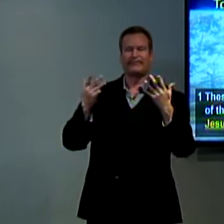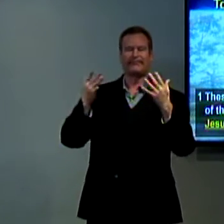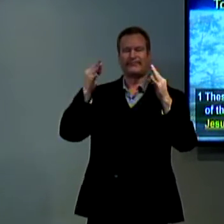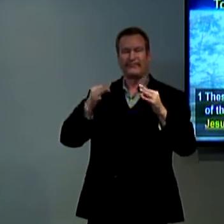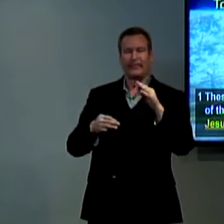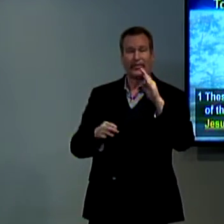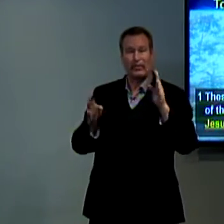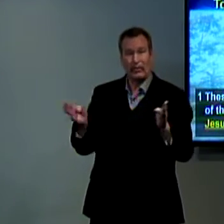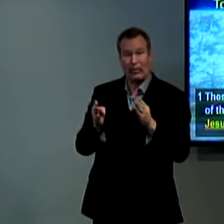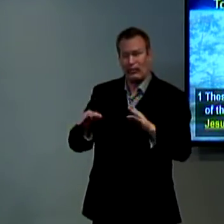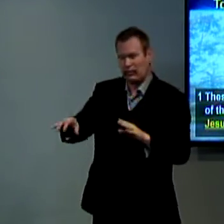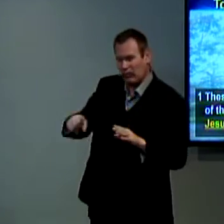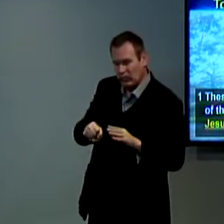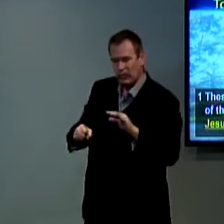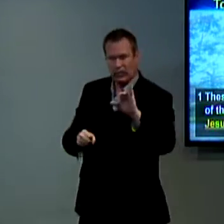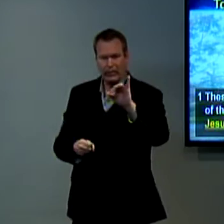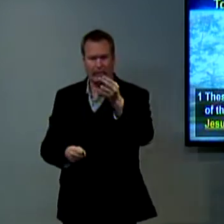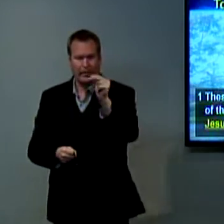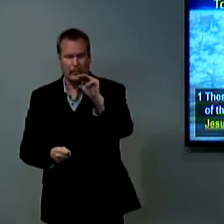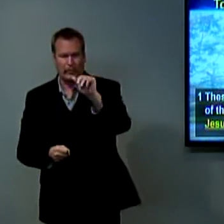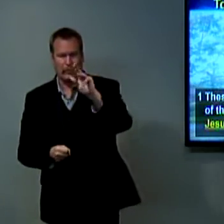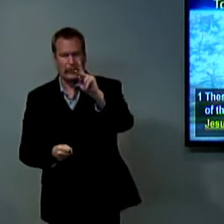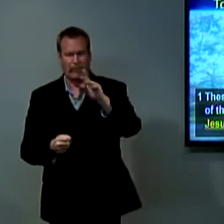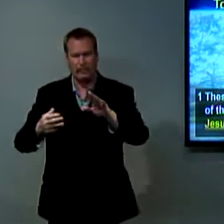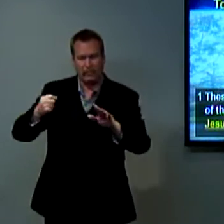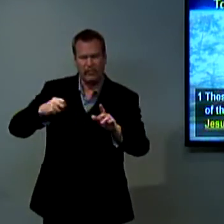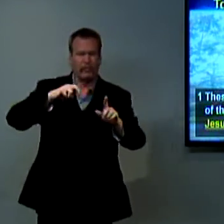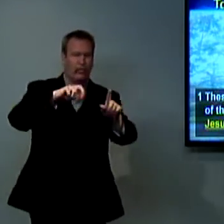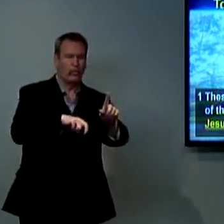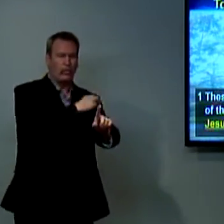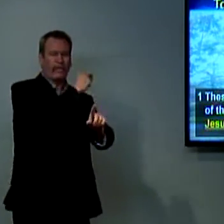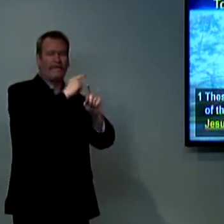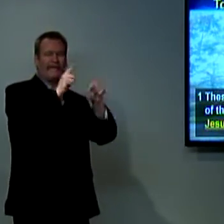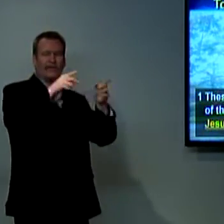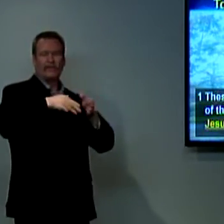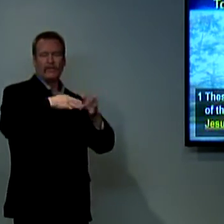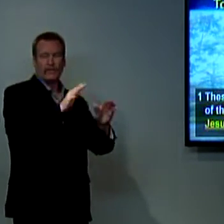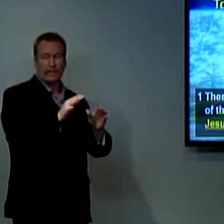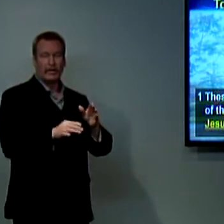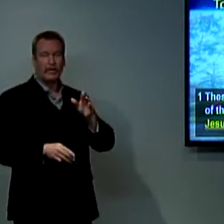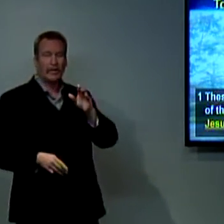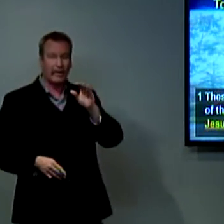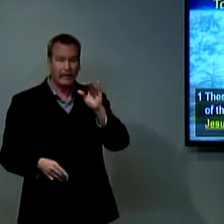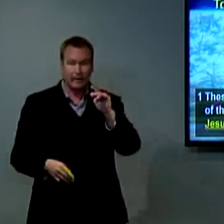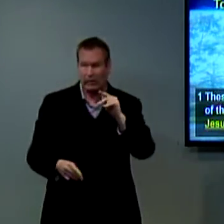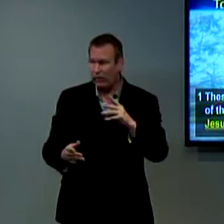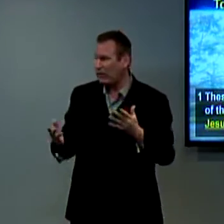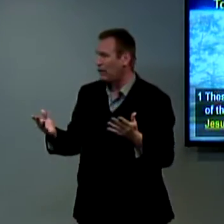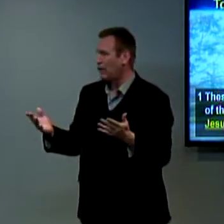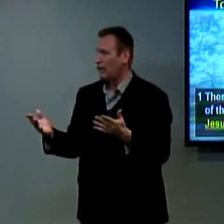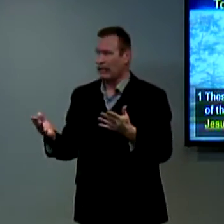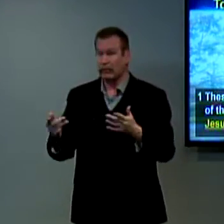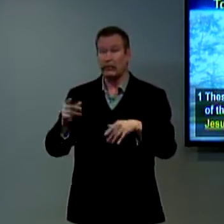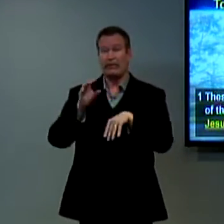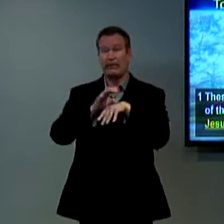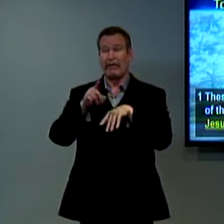disagreement that happened and Barnabas ended up taking John Mark with him and the two of them traveled a different route and Paul